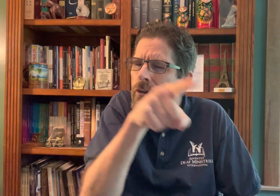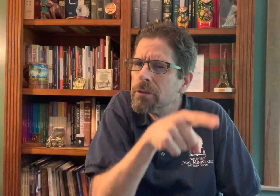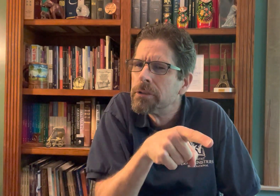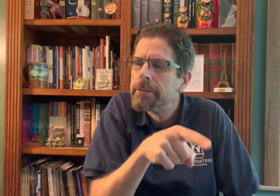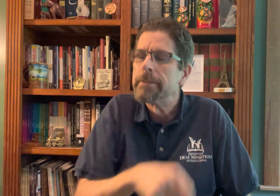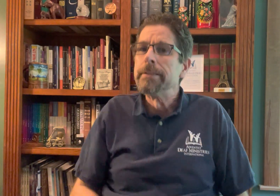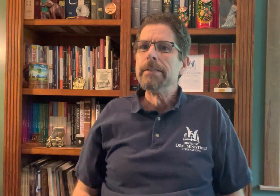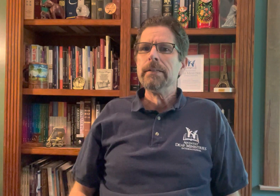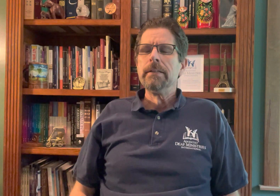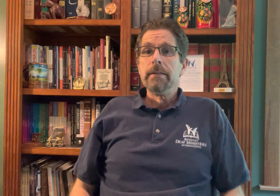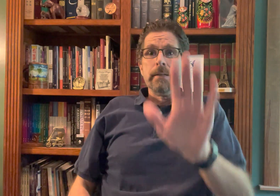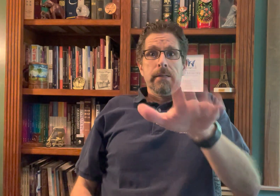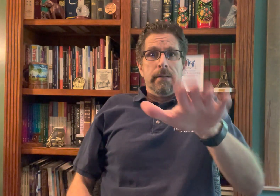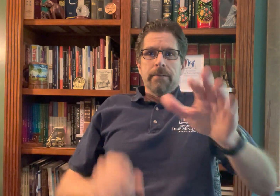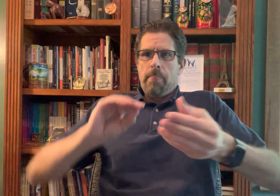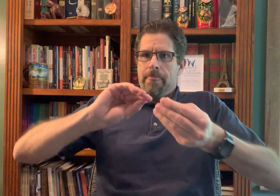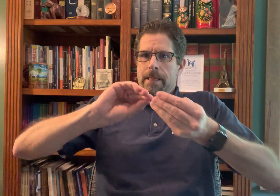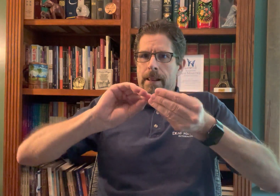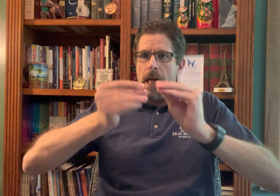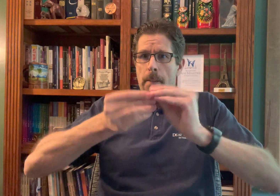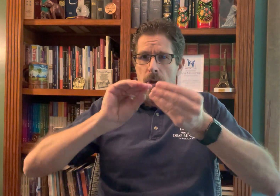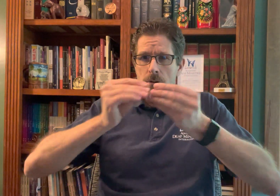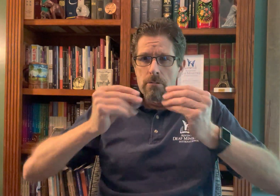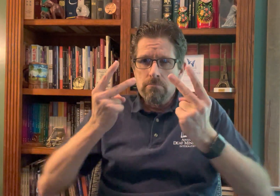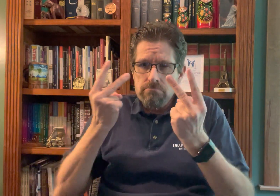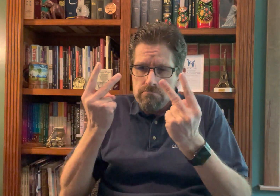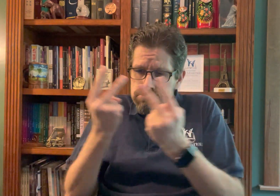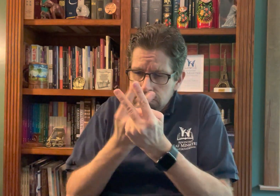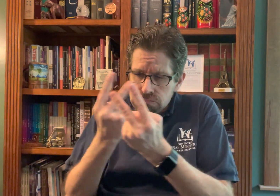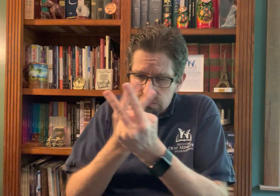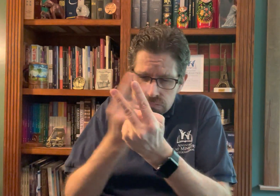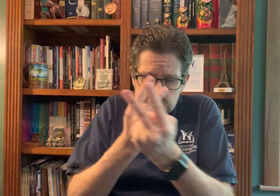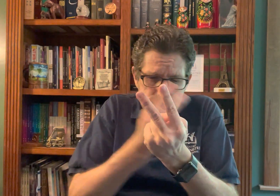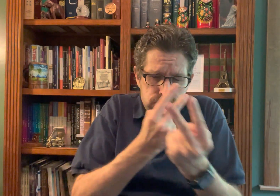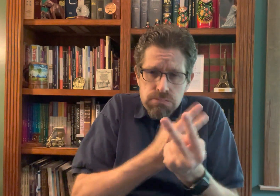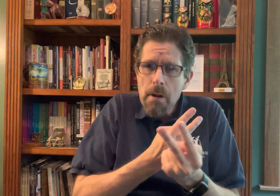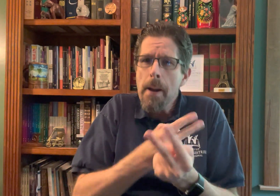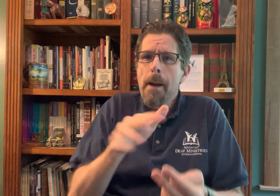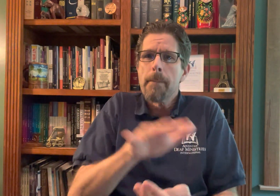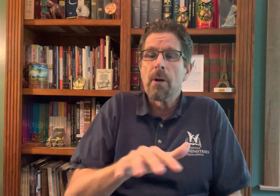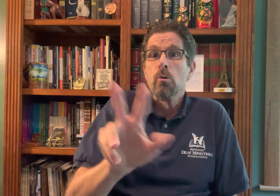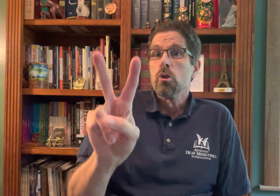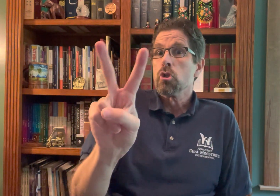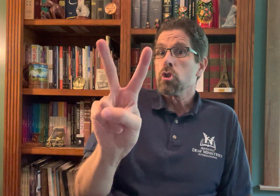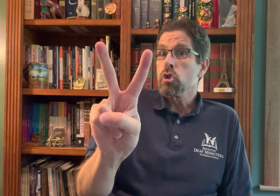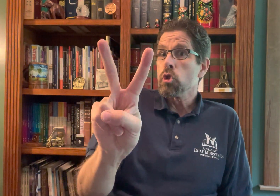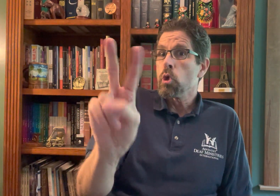Do you know there's a lot of deaf people like me in the world that are left out?